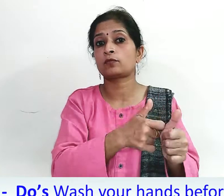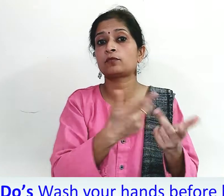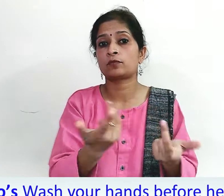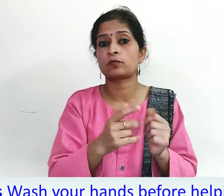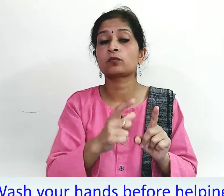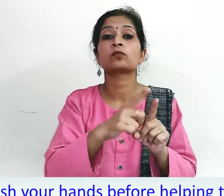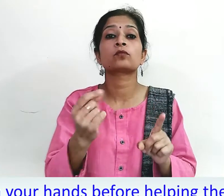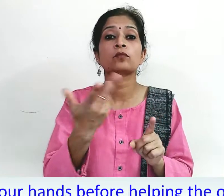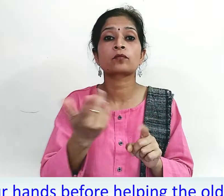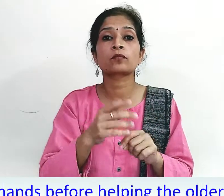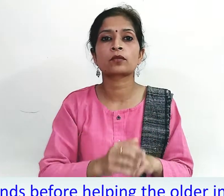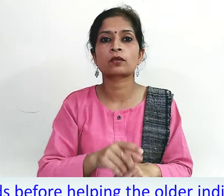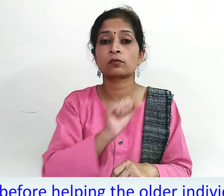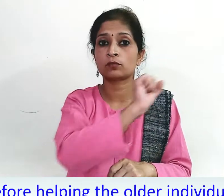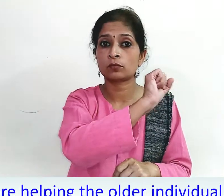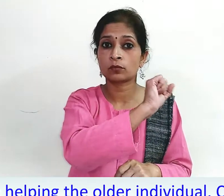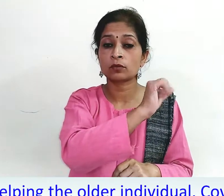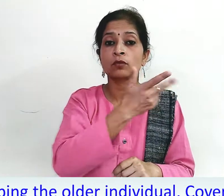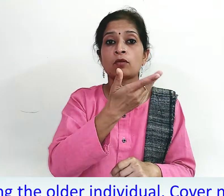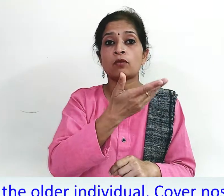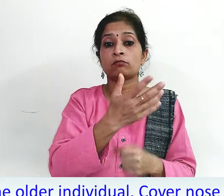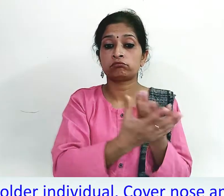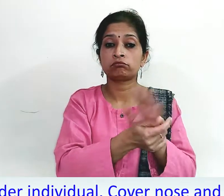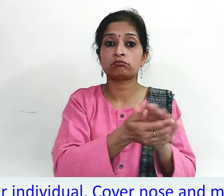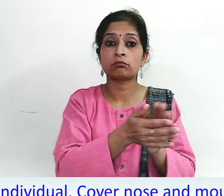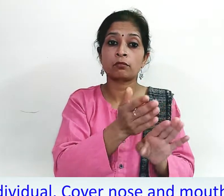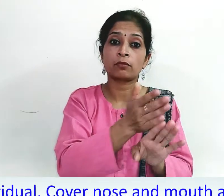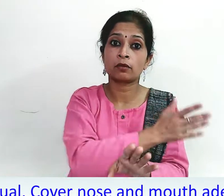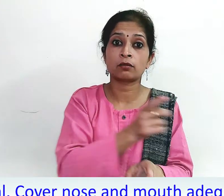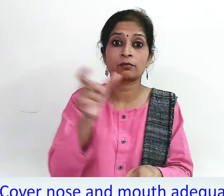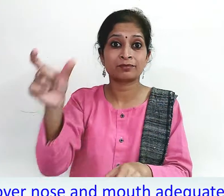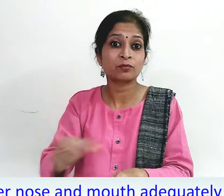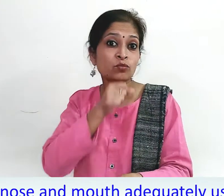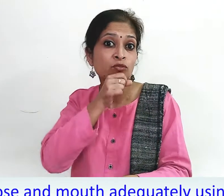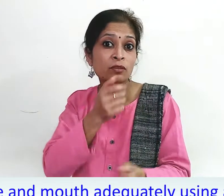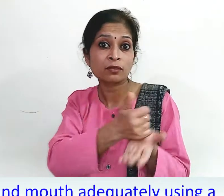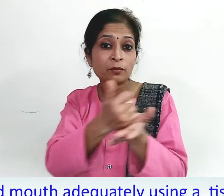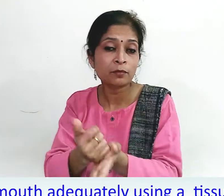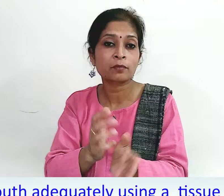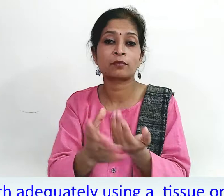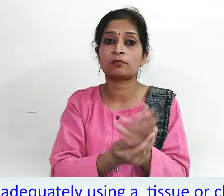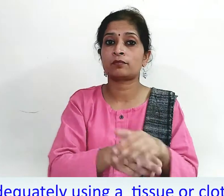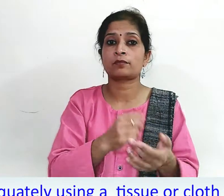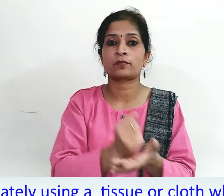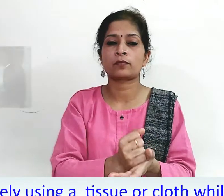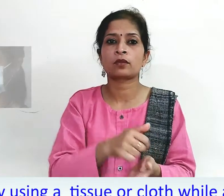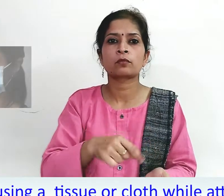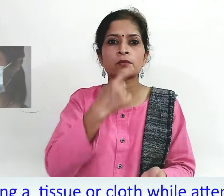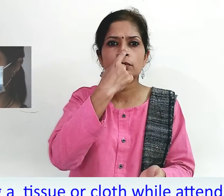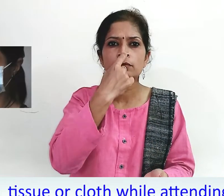Do's Wash your hands before helping the older individual. Cover nose and mouth adequately using a tissue or